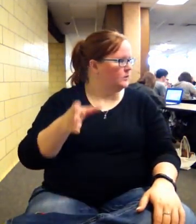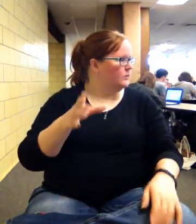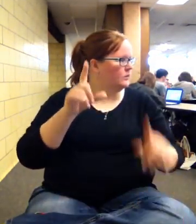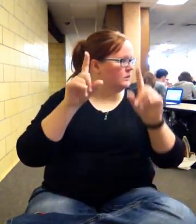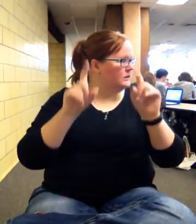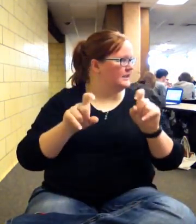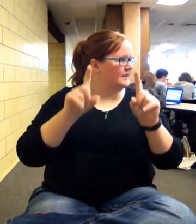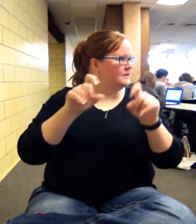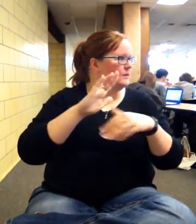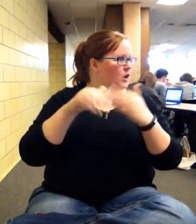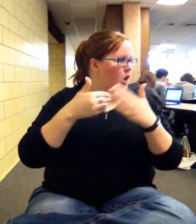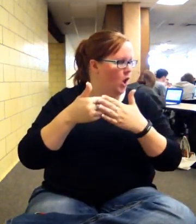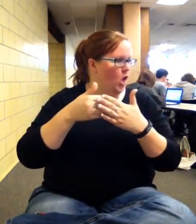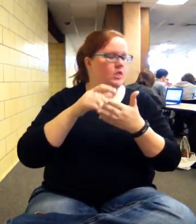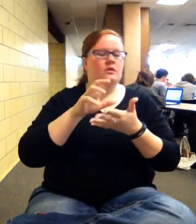review. All problems. All problems.